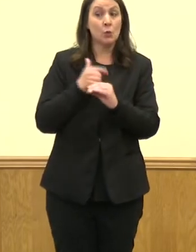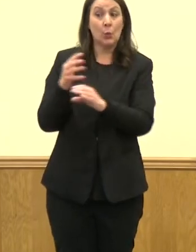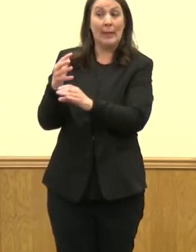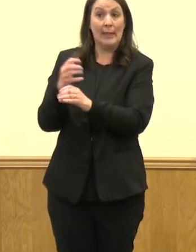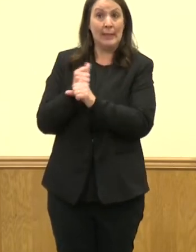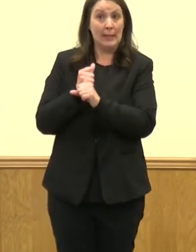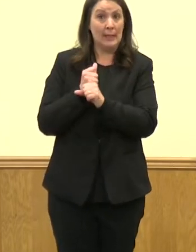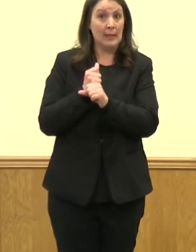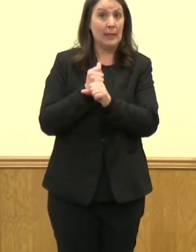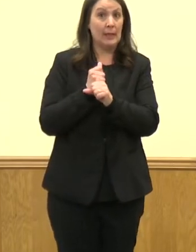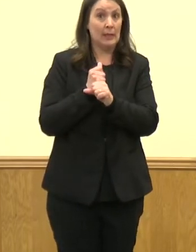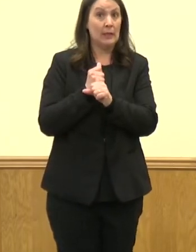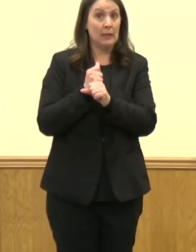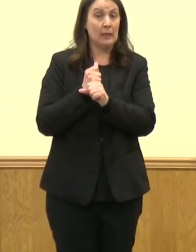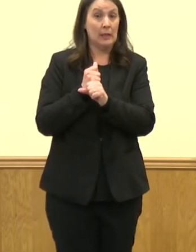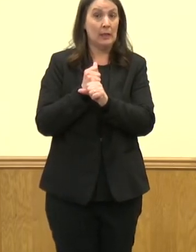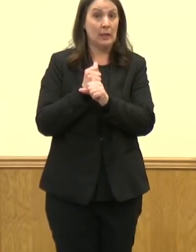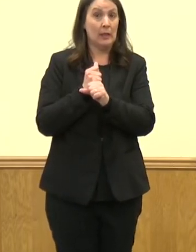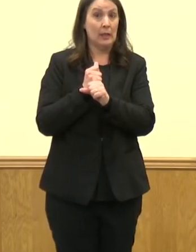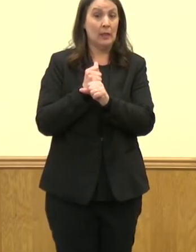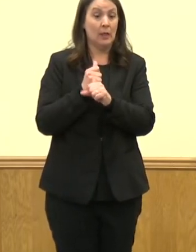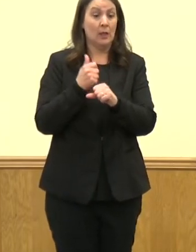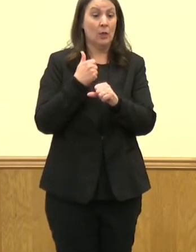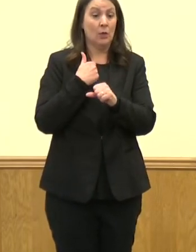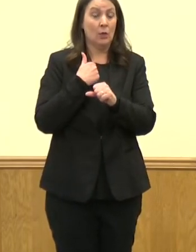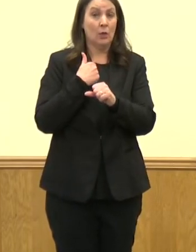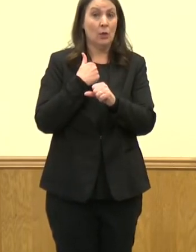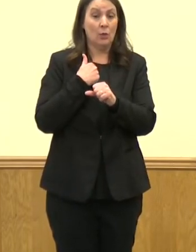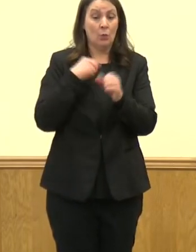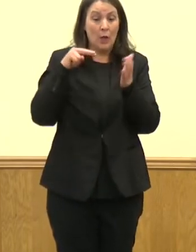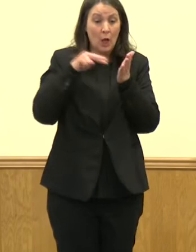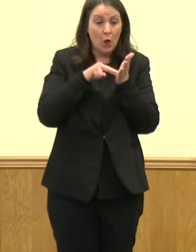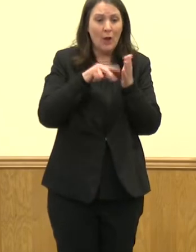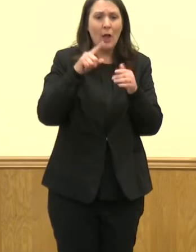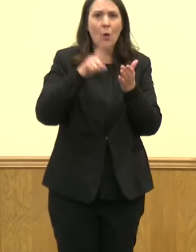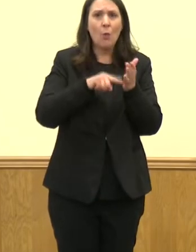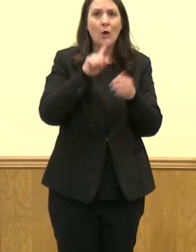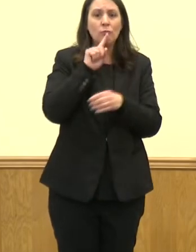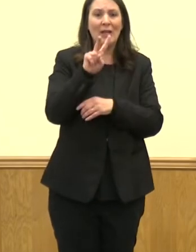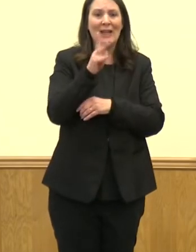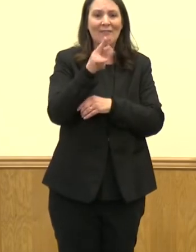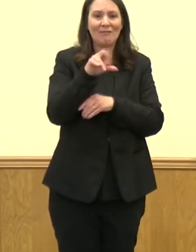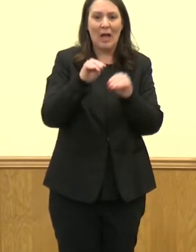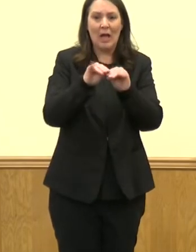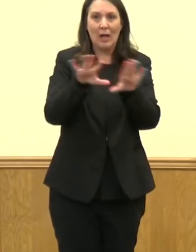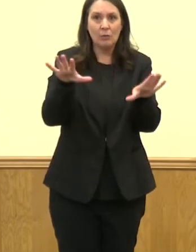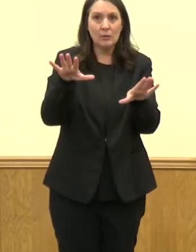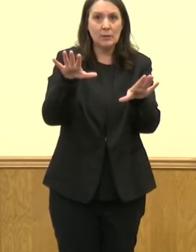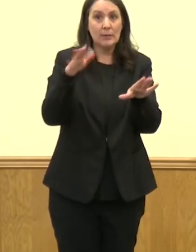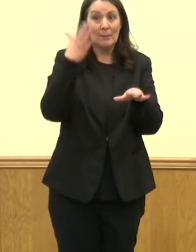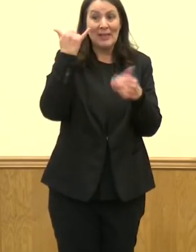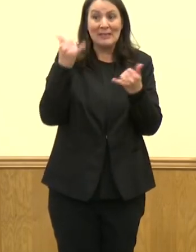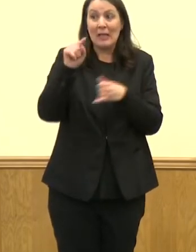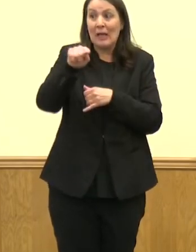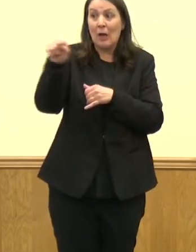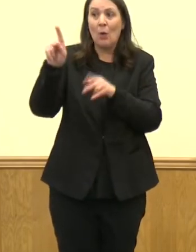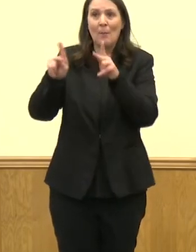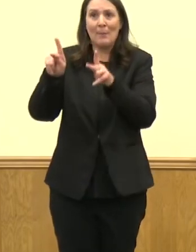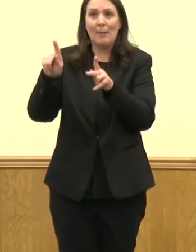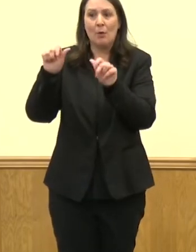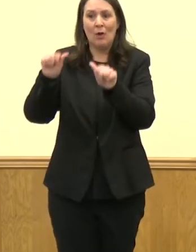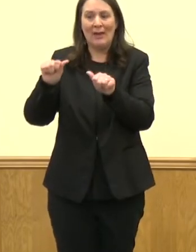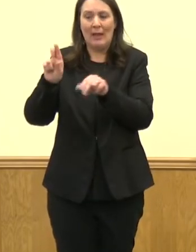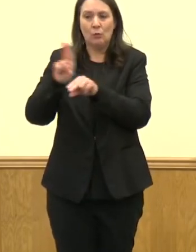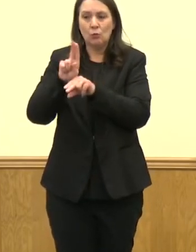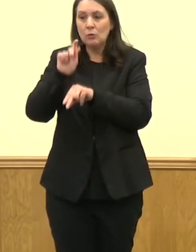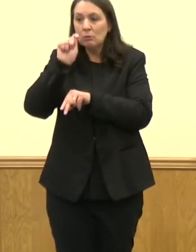case count is a low value of what the true virus level is in our community because of at-home testing capabilities that people are taking advantage